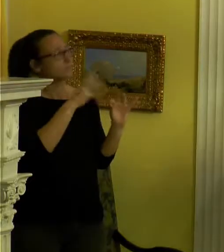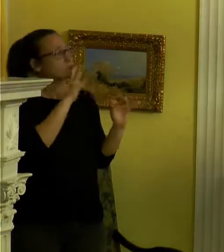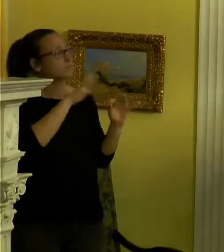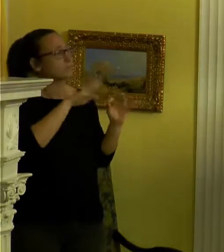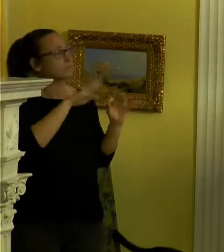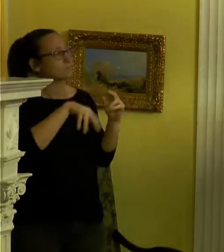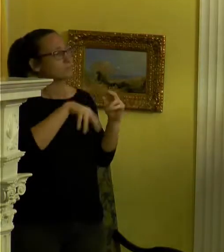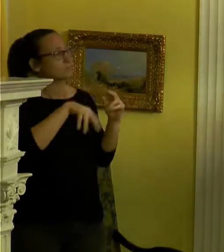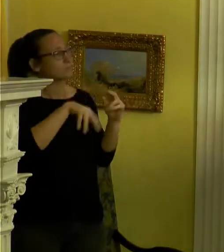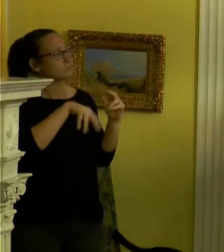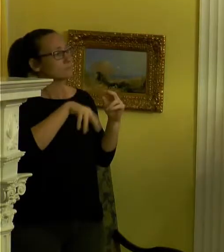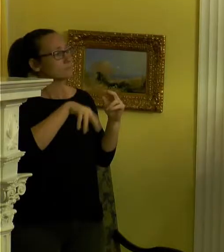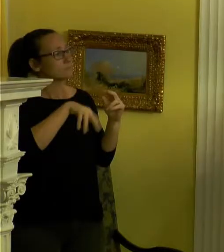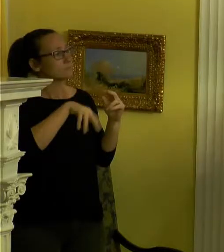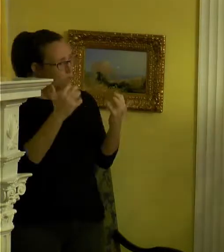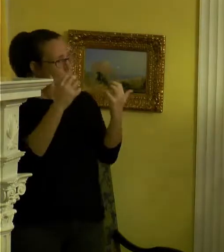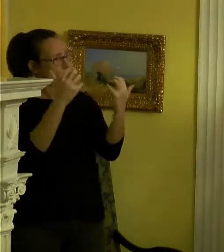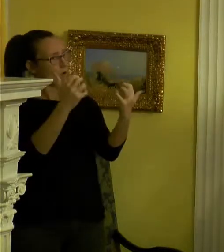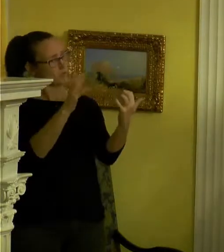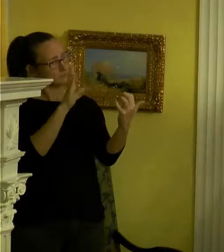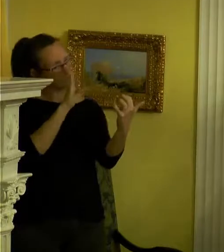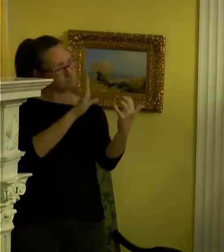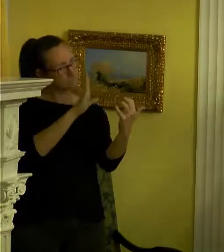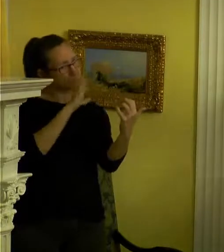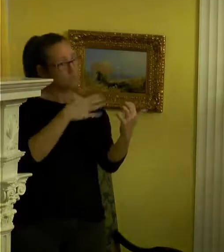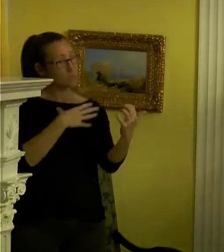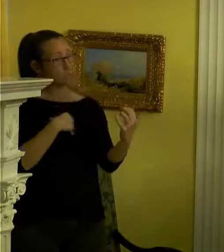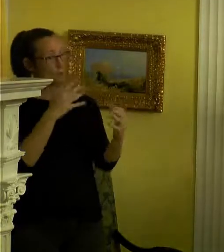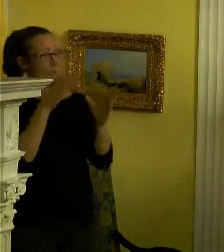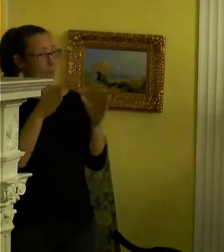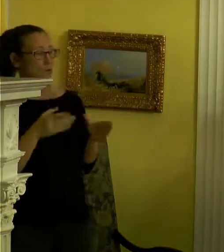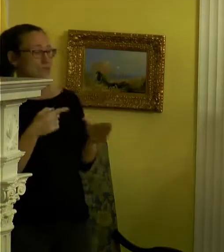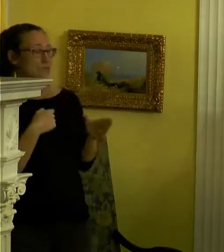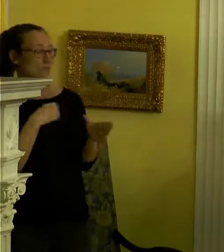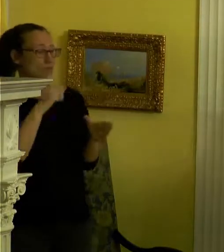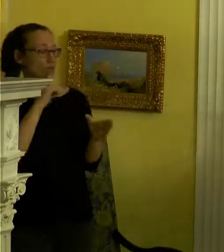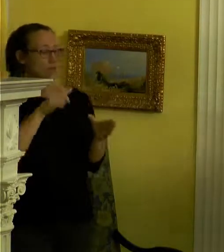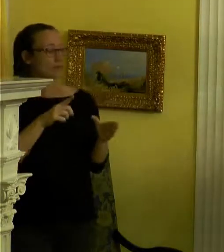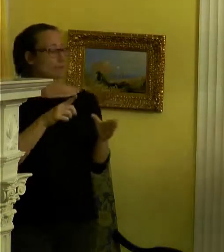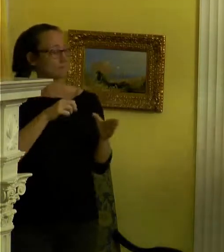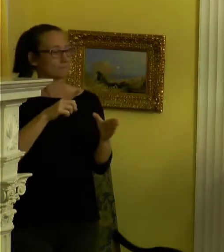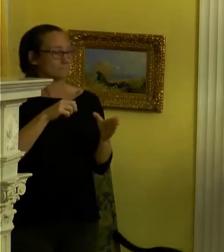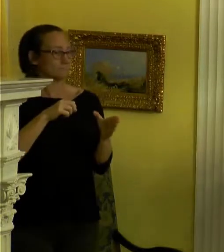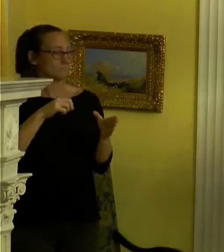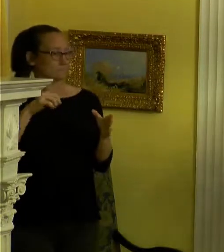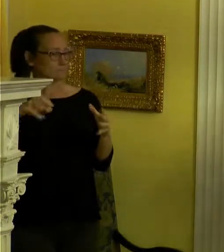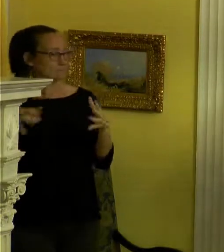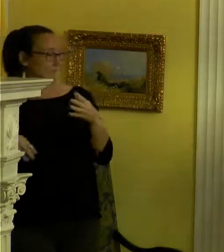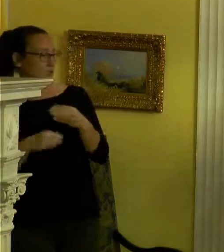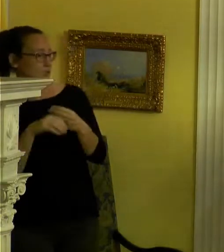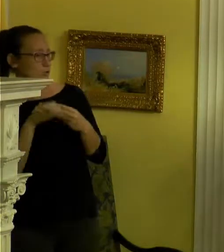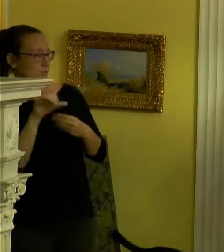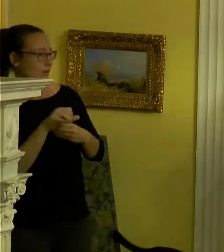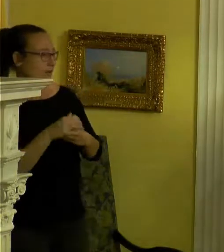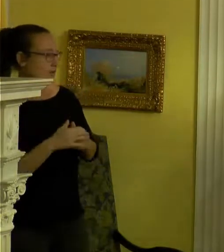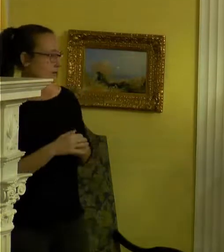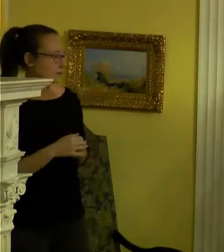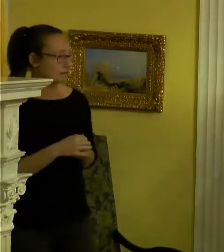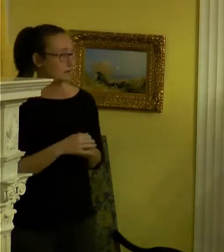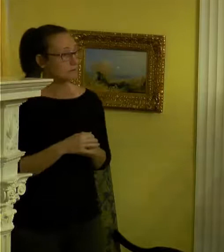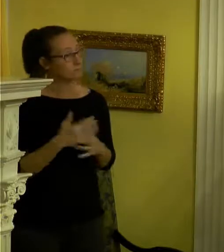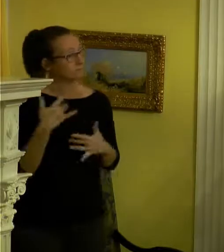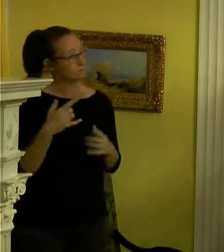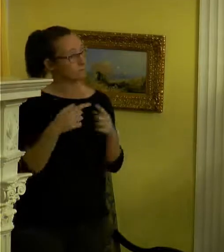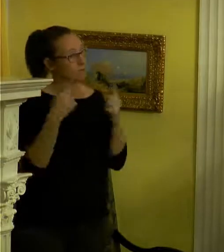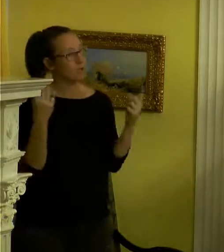to a very specific audience and that, is a white person. I'm really kind of like beside the fact because it's the opposite.